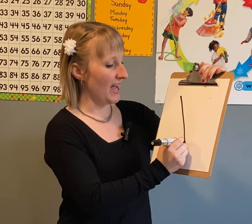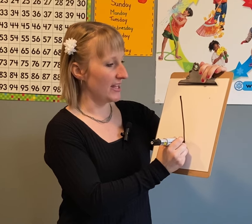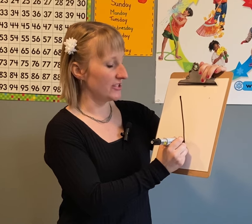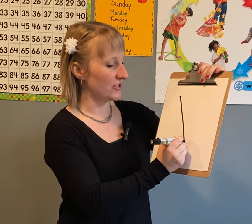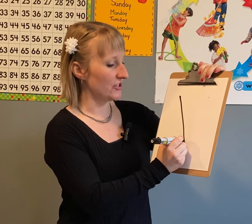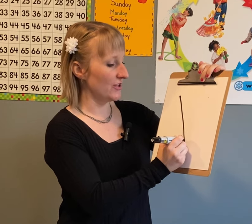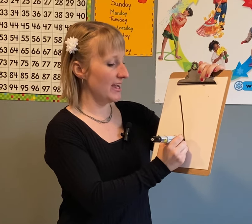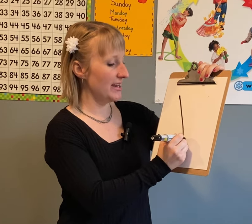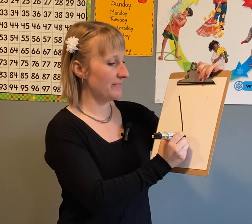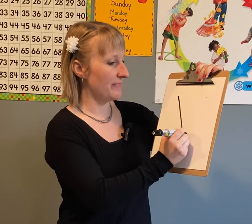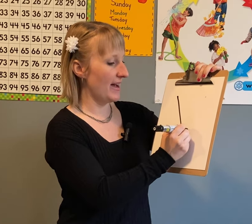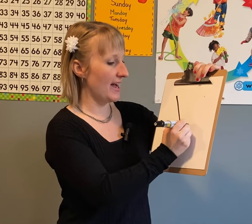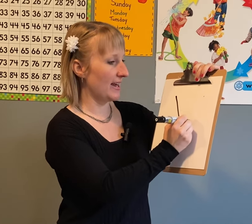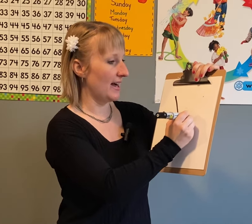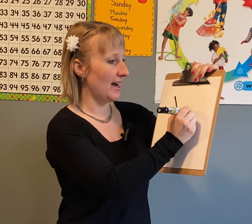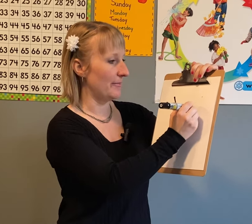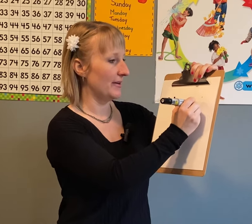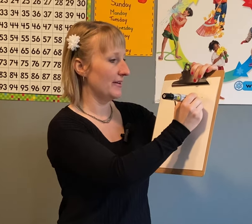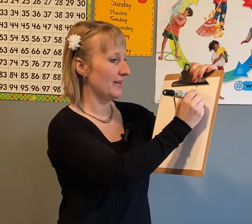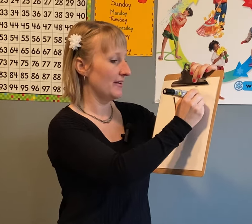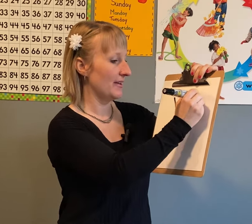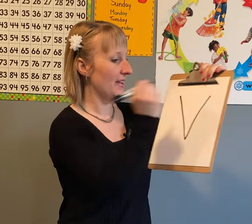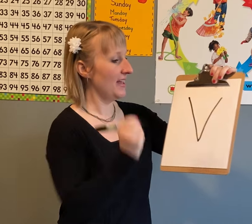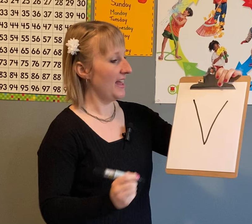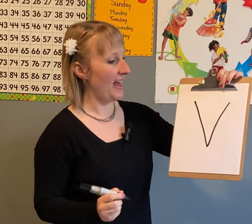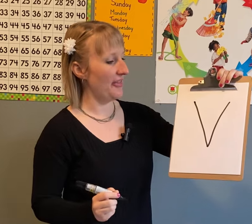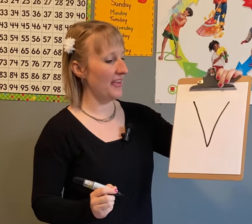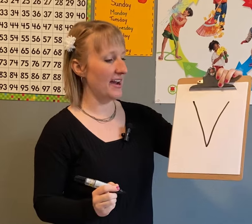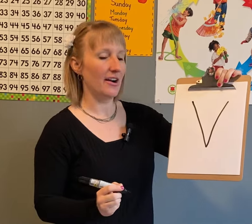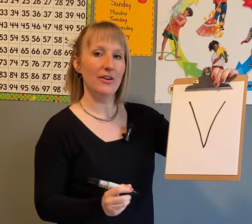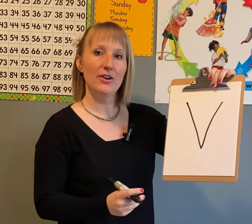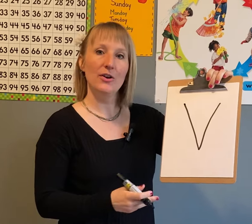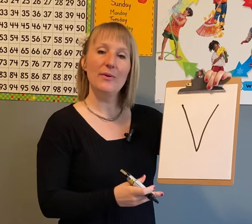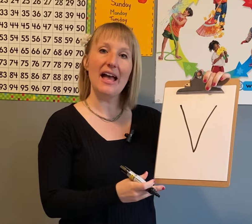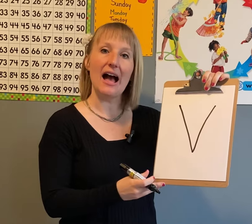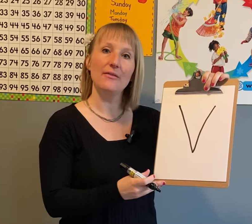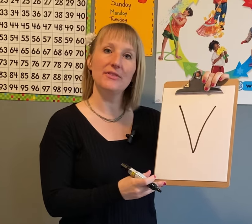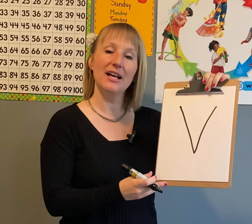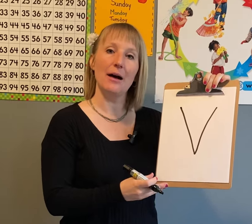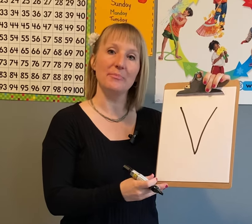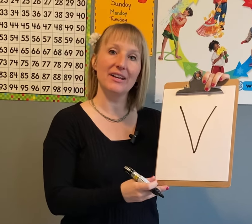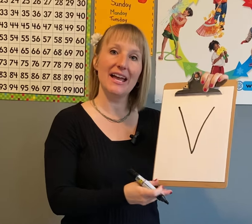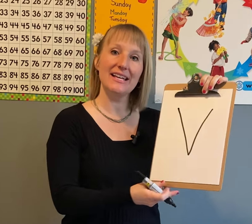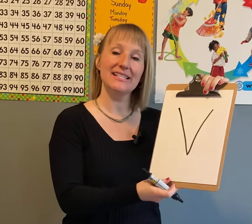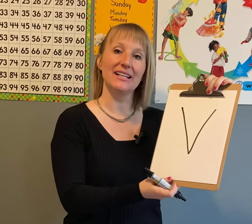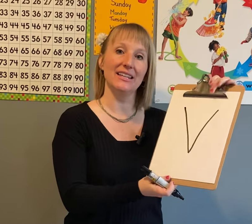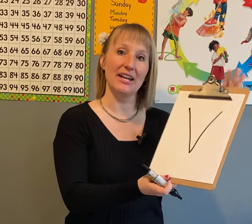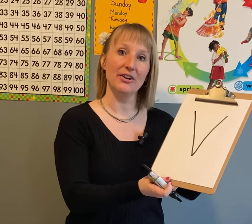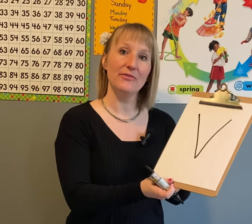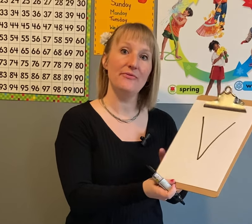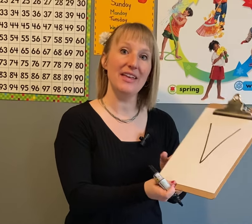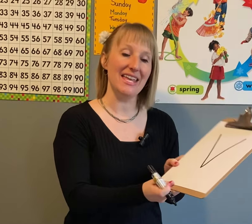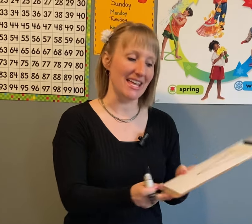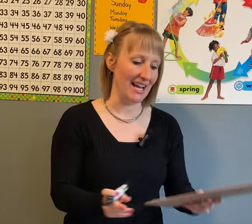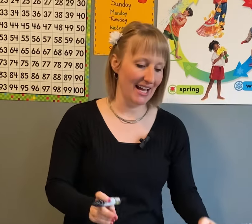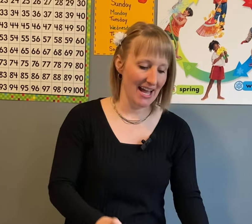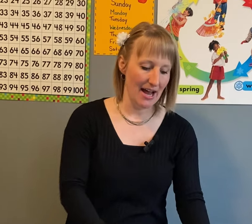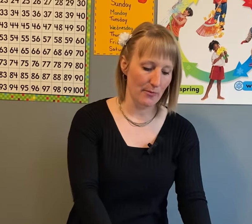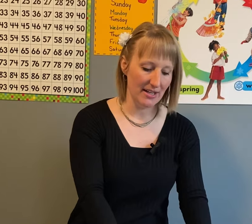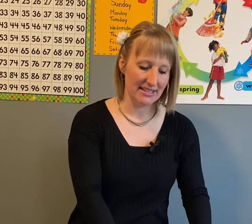and straight back up. And there we have the uppercase letter V. And what